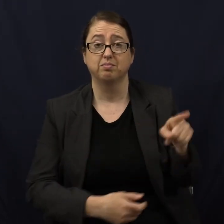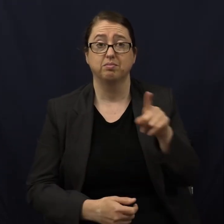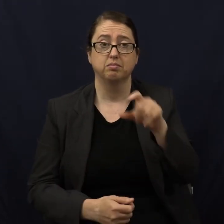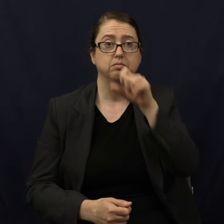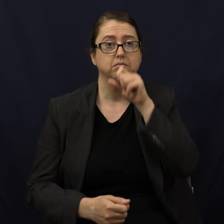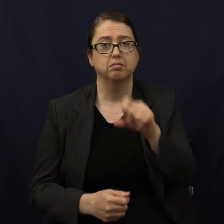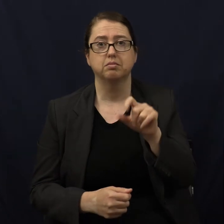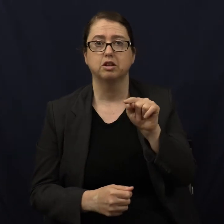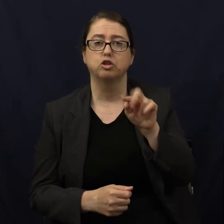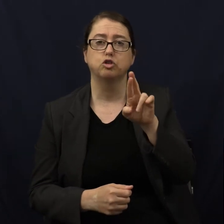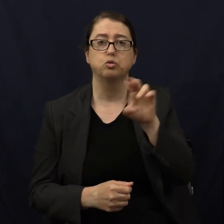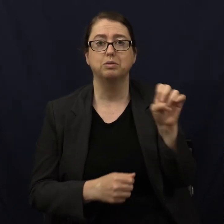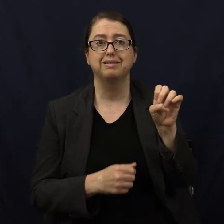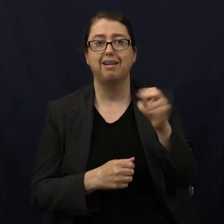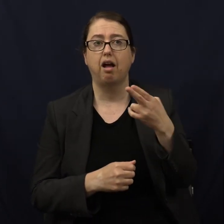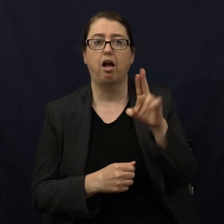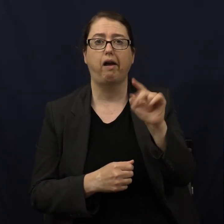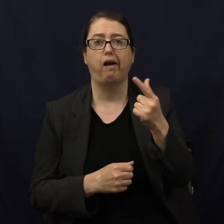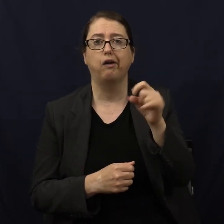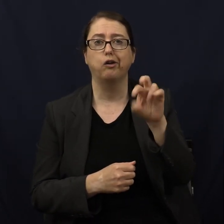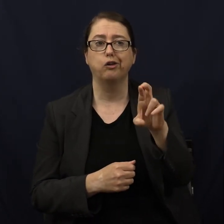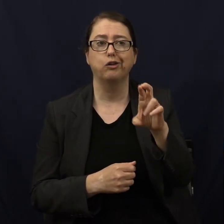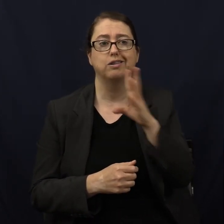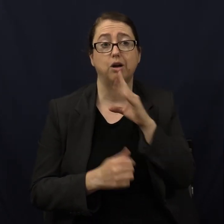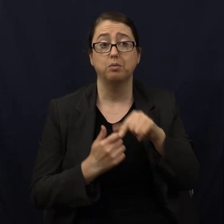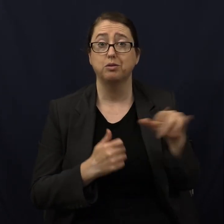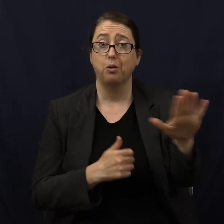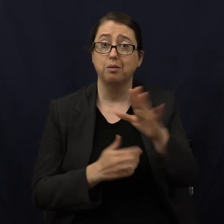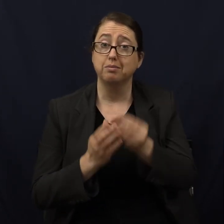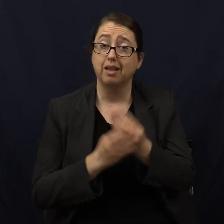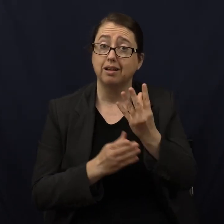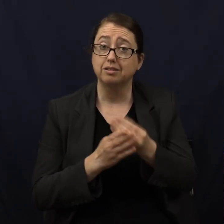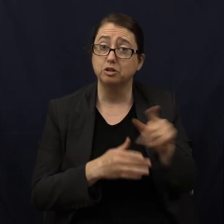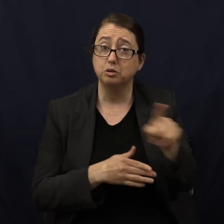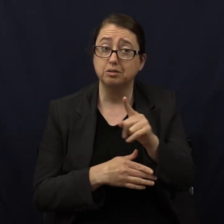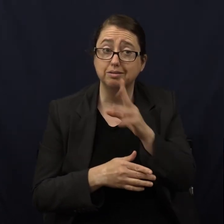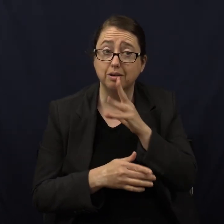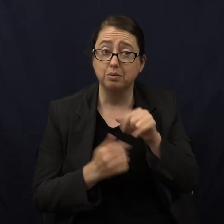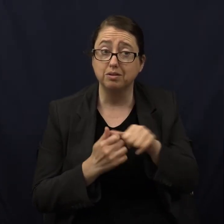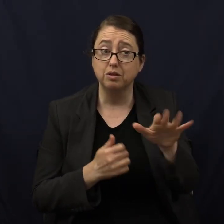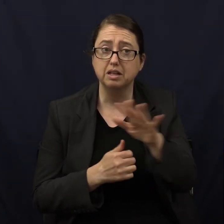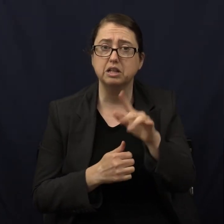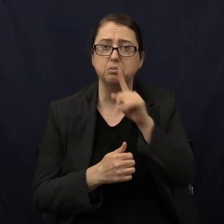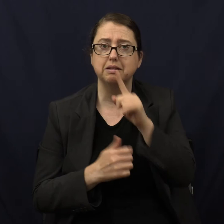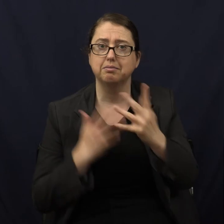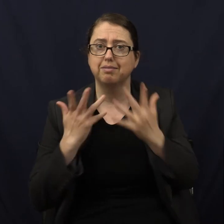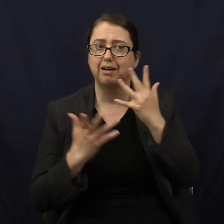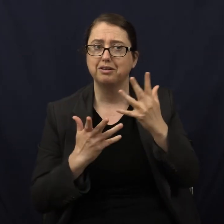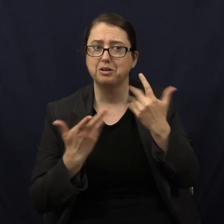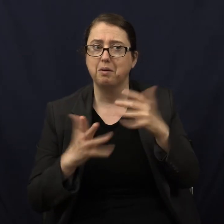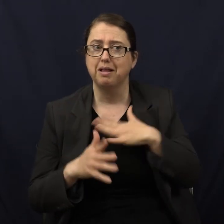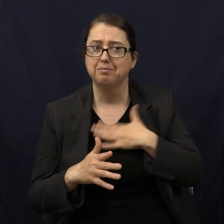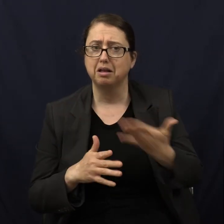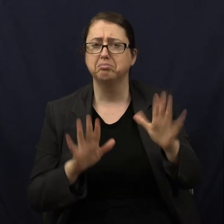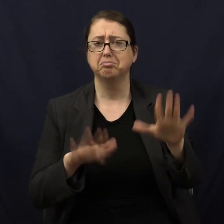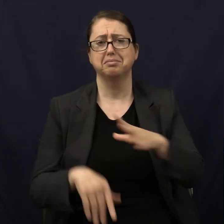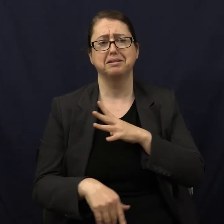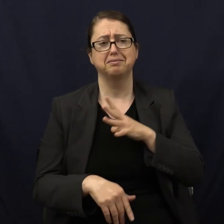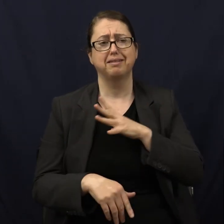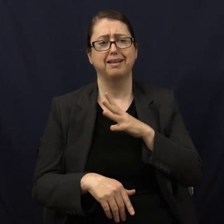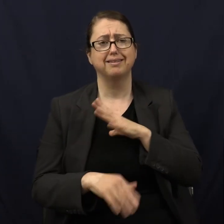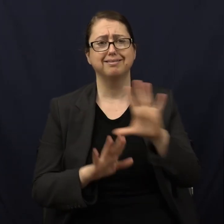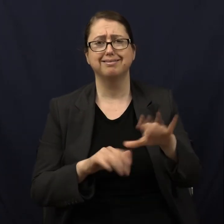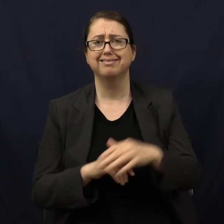Anyone talk to the earth? Yeah? Do you talk to your plants? No? Are you ashamed to admit it? That's okay.